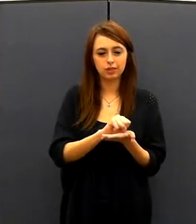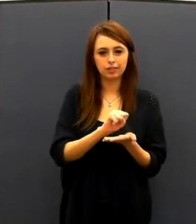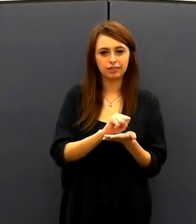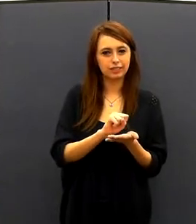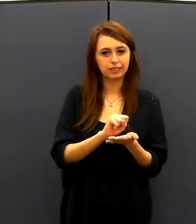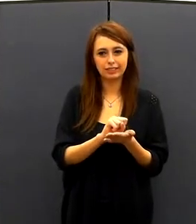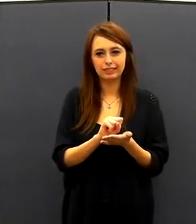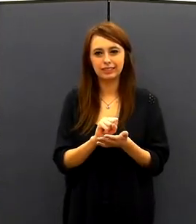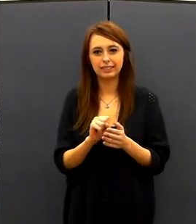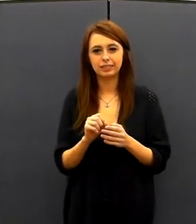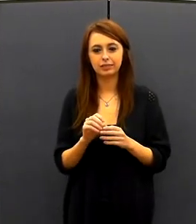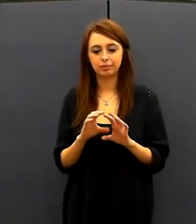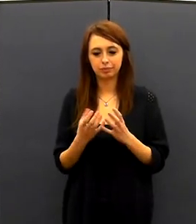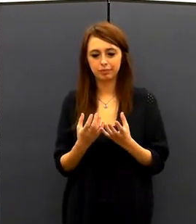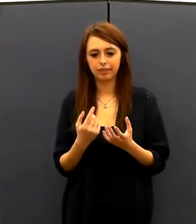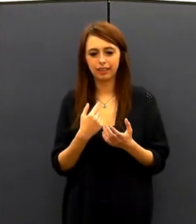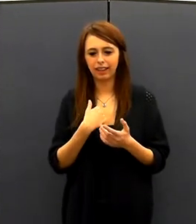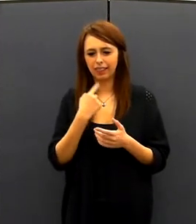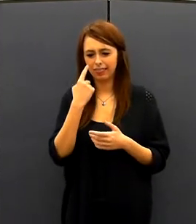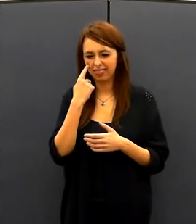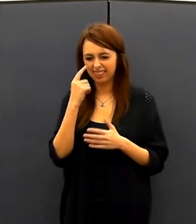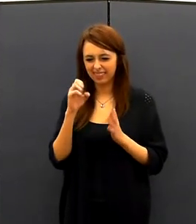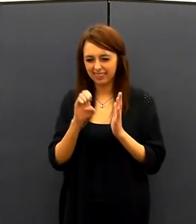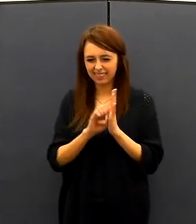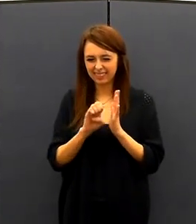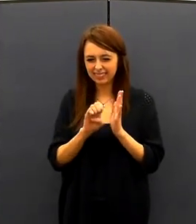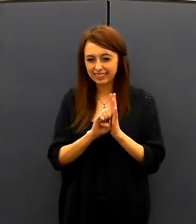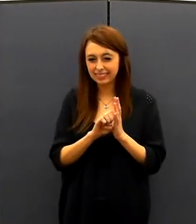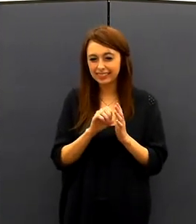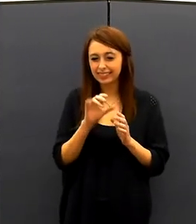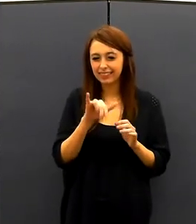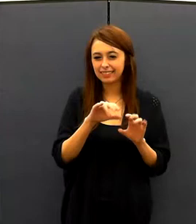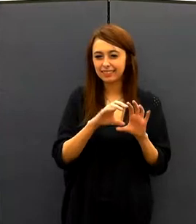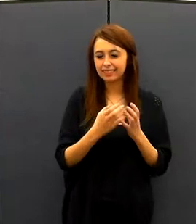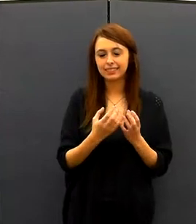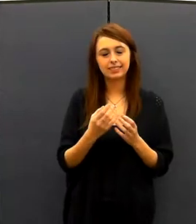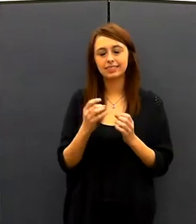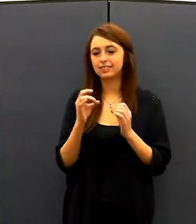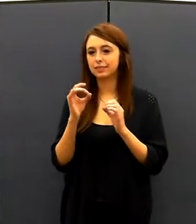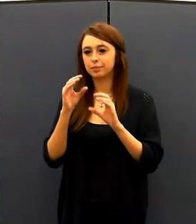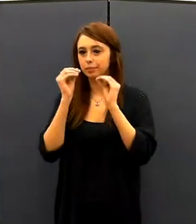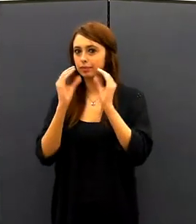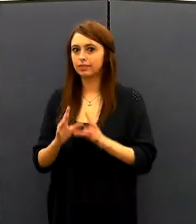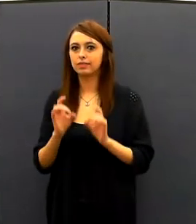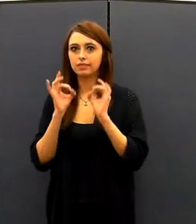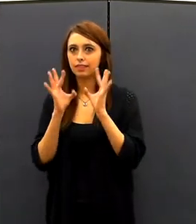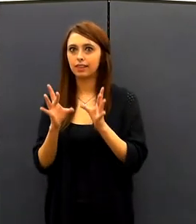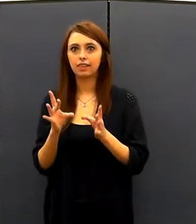I believe I had a DNI class and he was a hard professor. And I'm talking to him like, hey, how can I read up a degree?